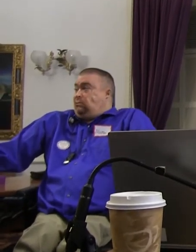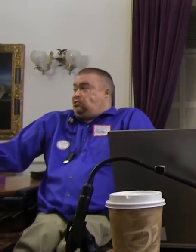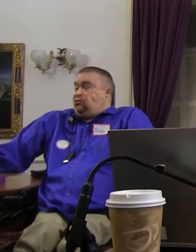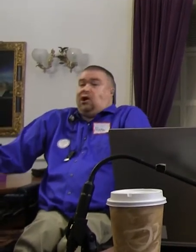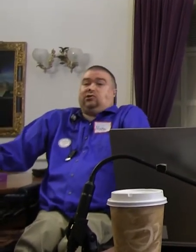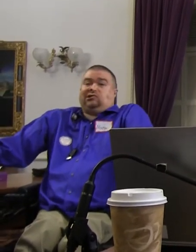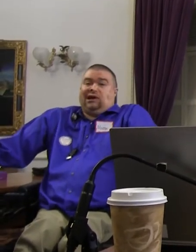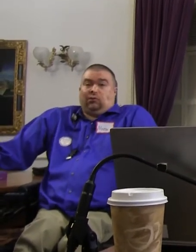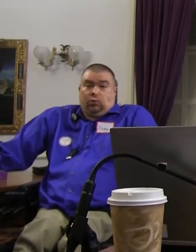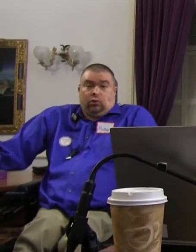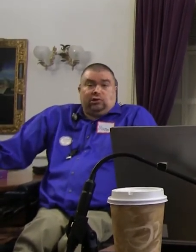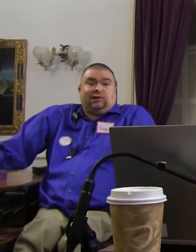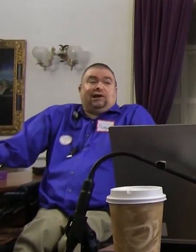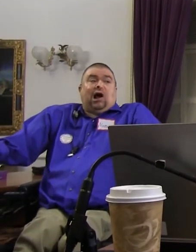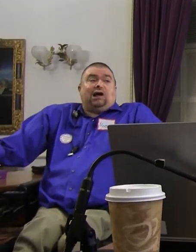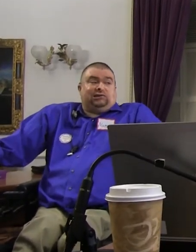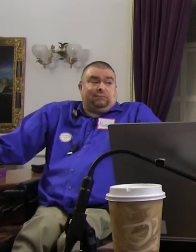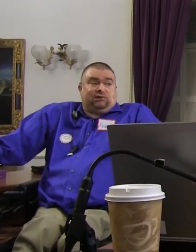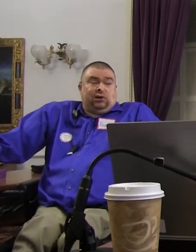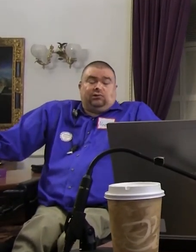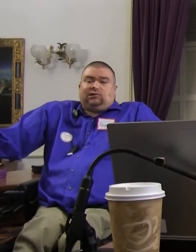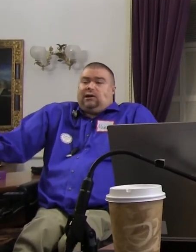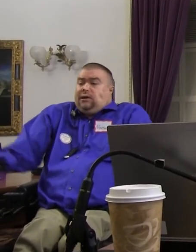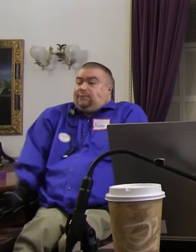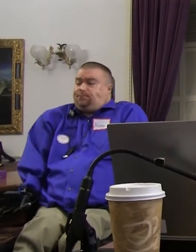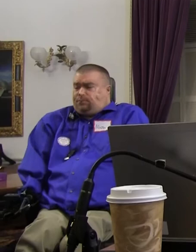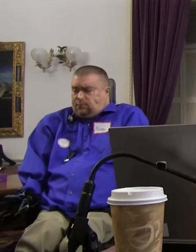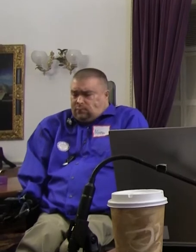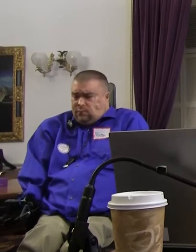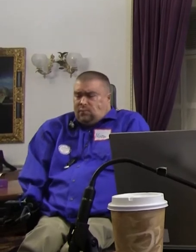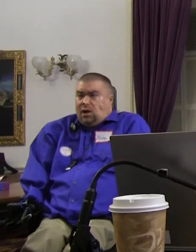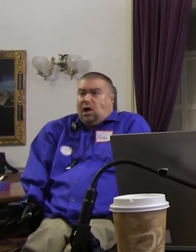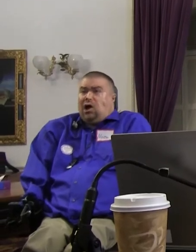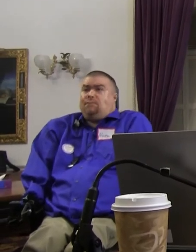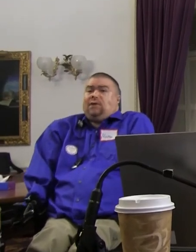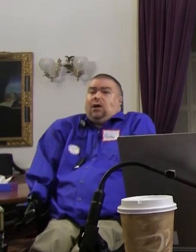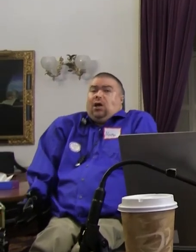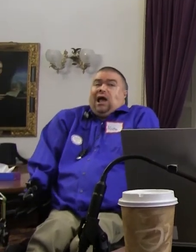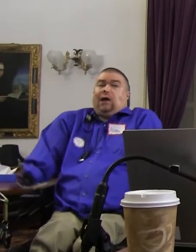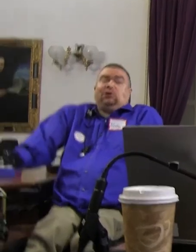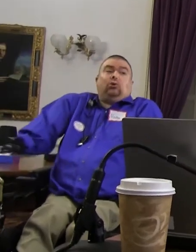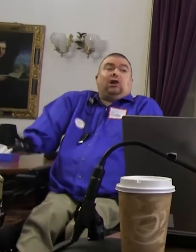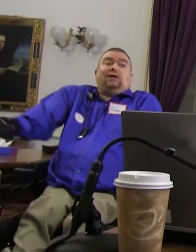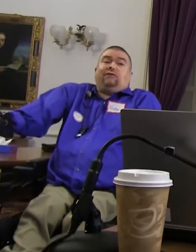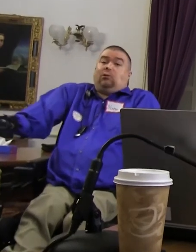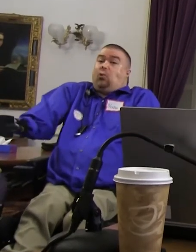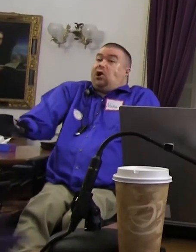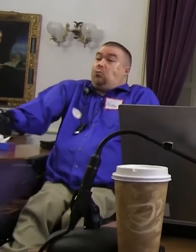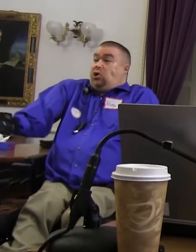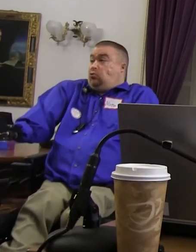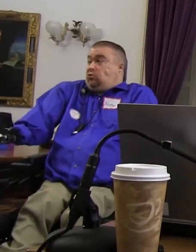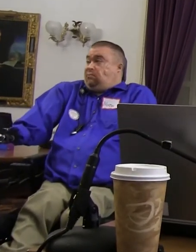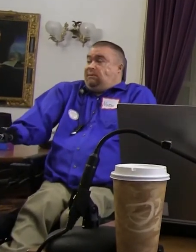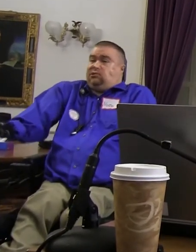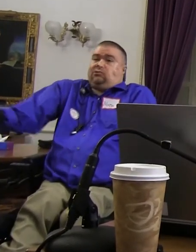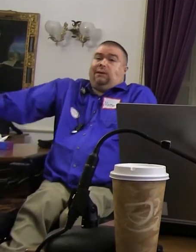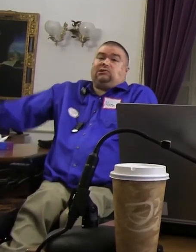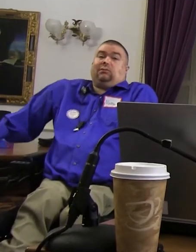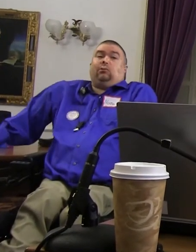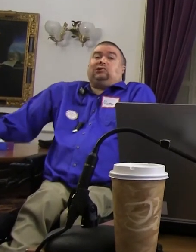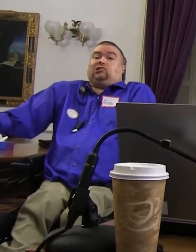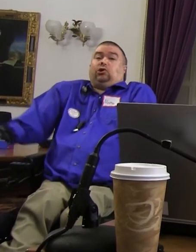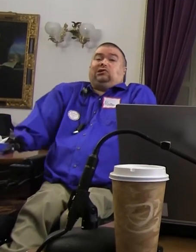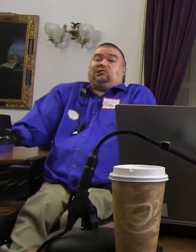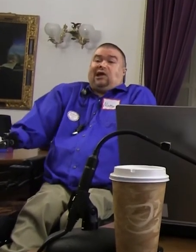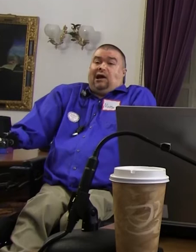need to be able to understand the rules and concepts of And we do a lot of one-on-one work with people. So